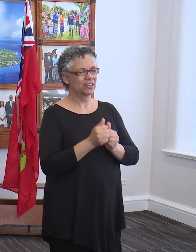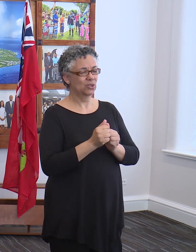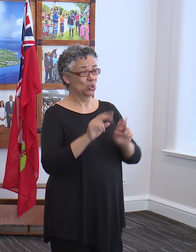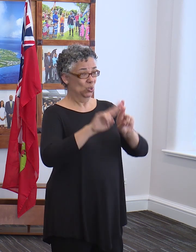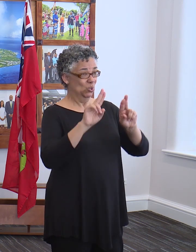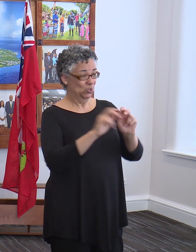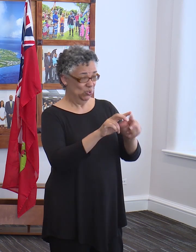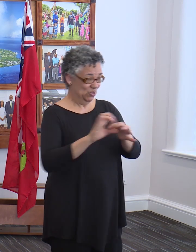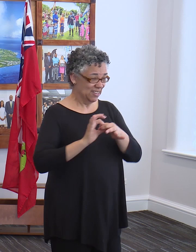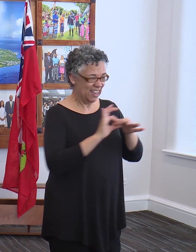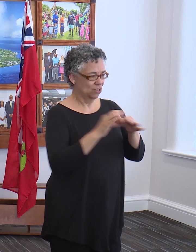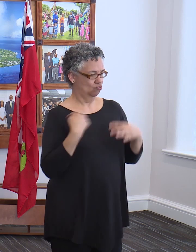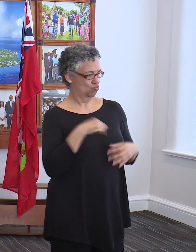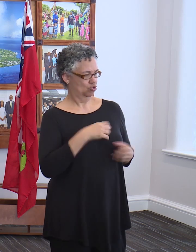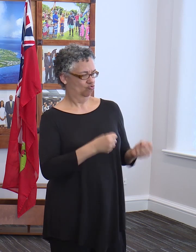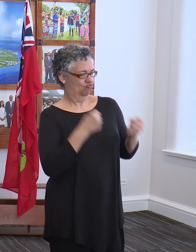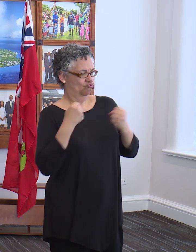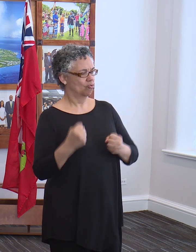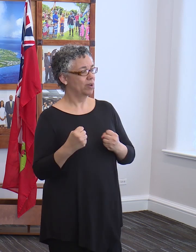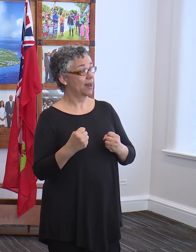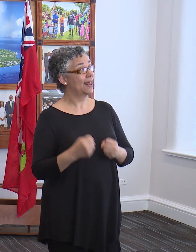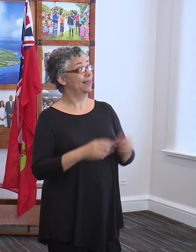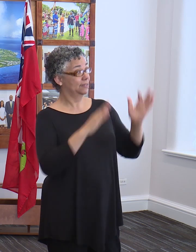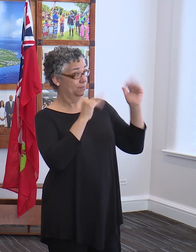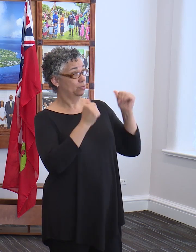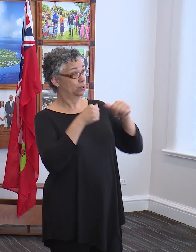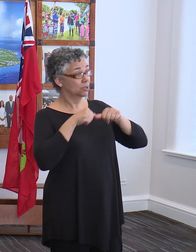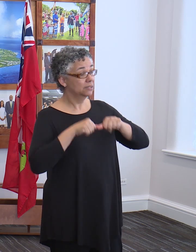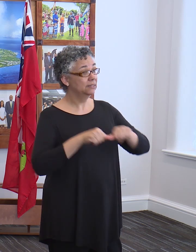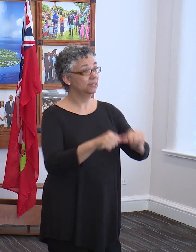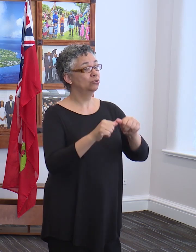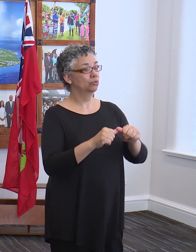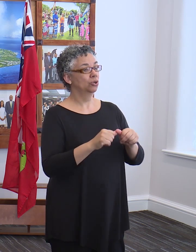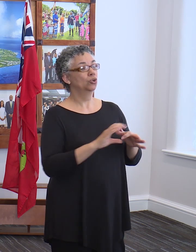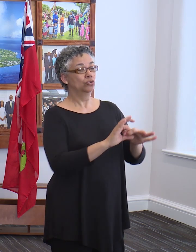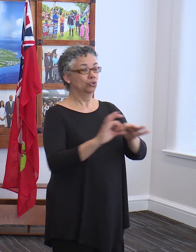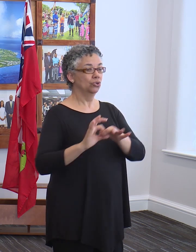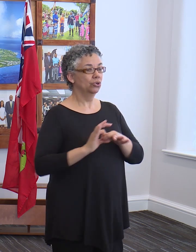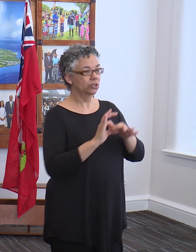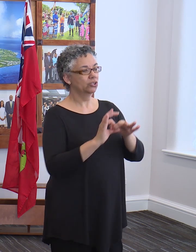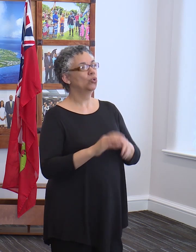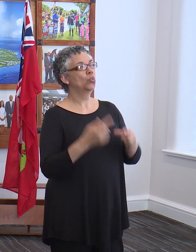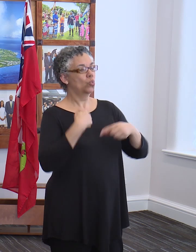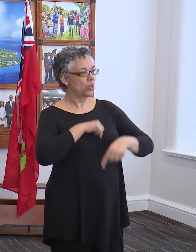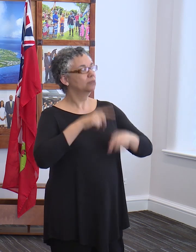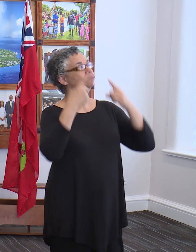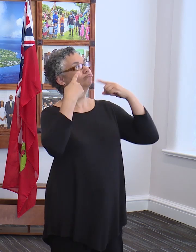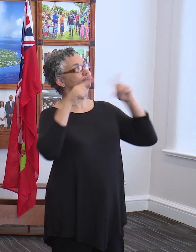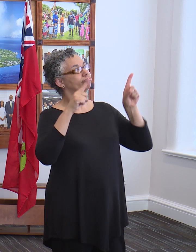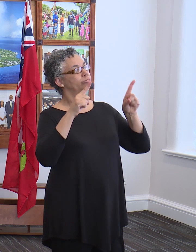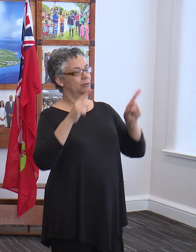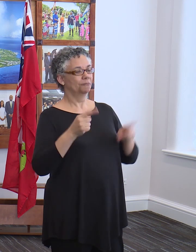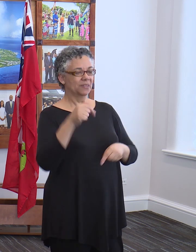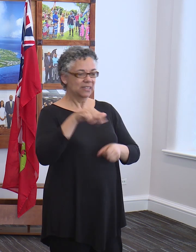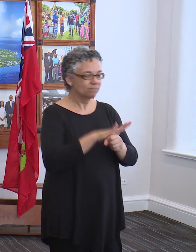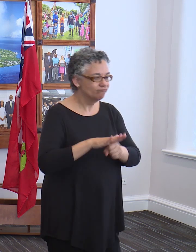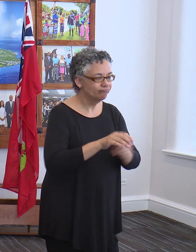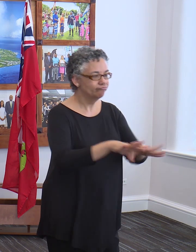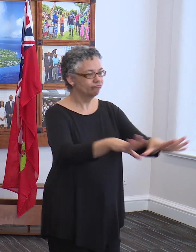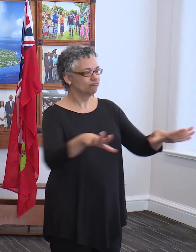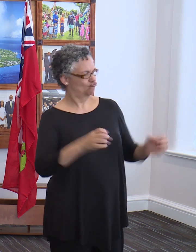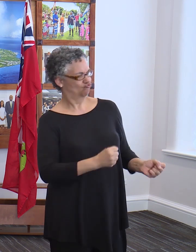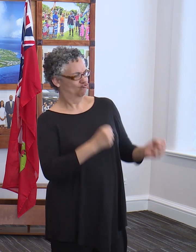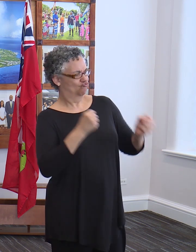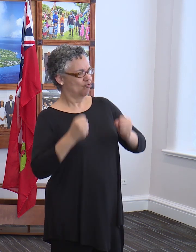expect us to continue united so that we can come through this particularly pandemic, this particular pandemic, strong and ready to